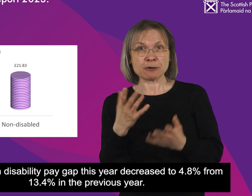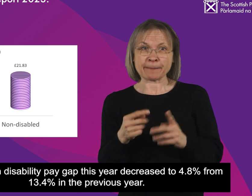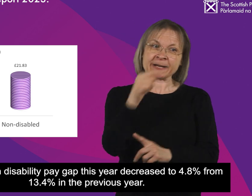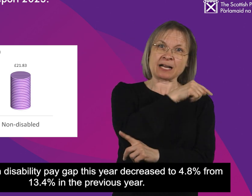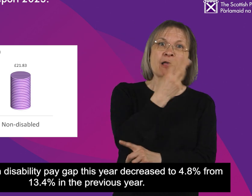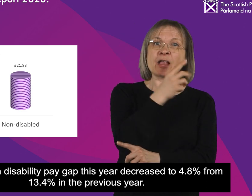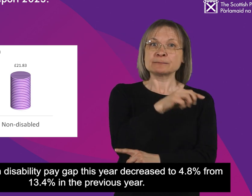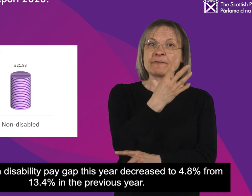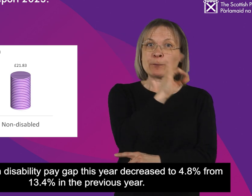year.